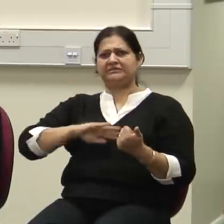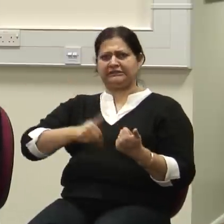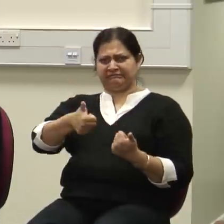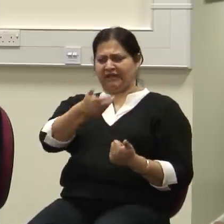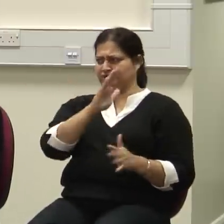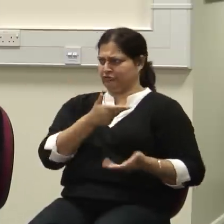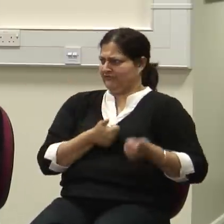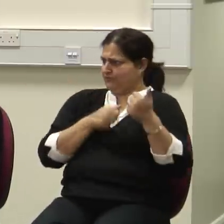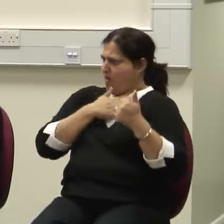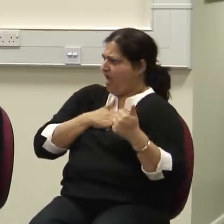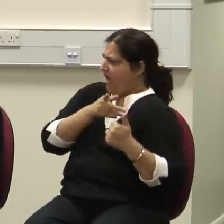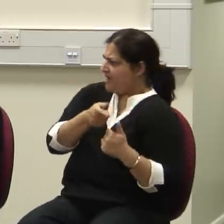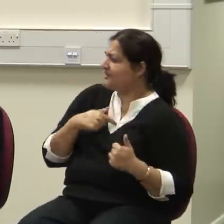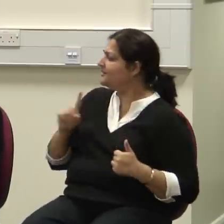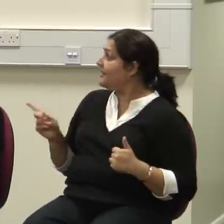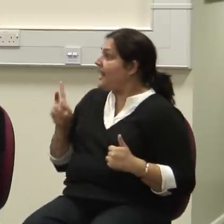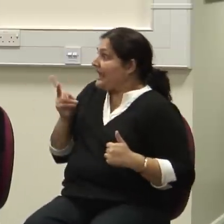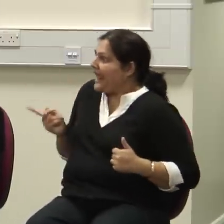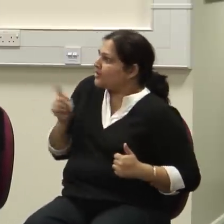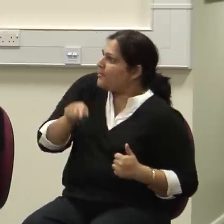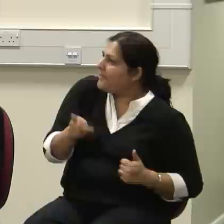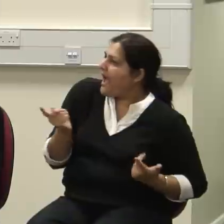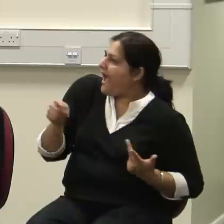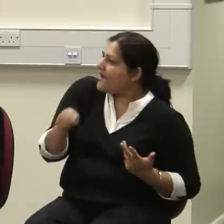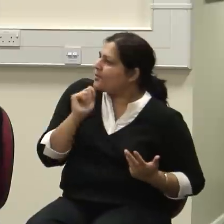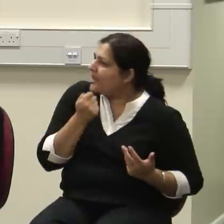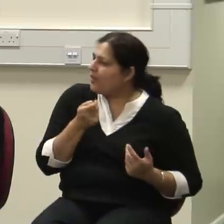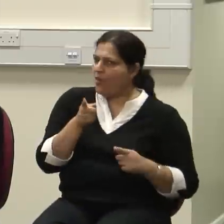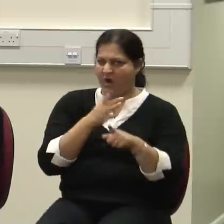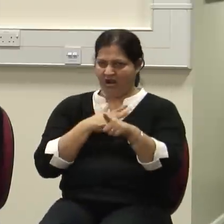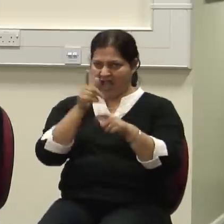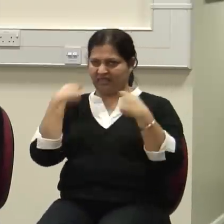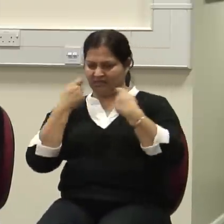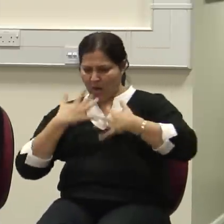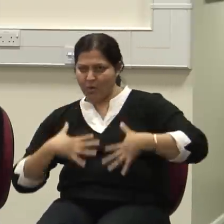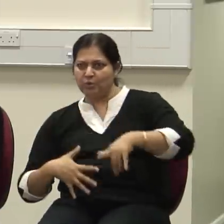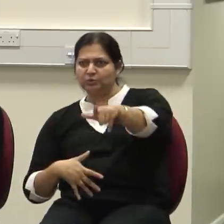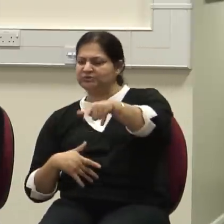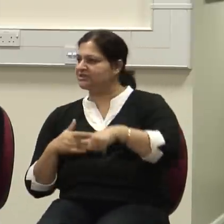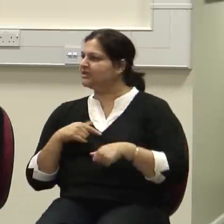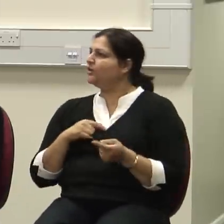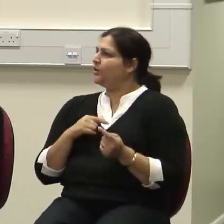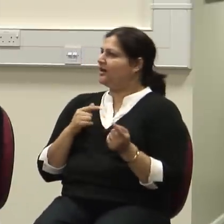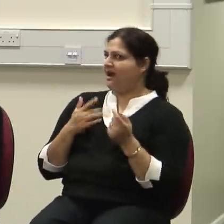to that place again. You know, they sold you the kind of coat or shoes that you want. So you buy another one.